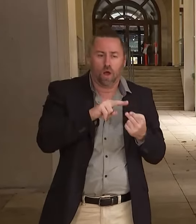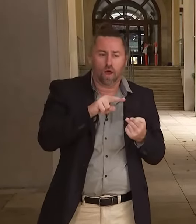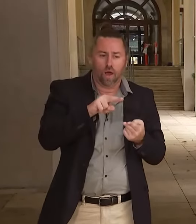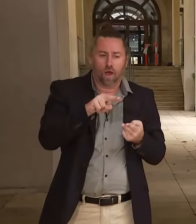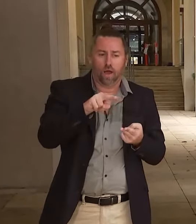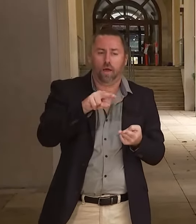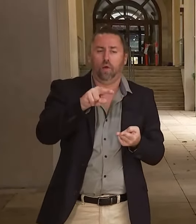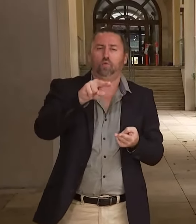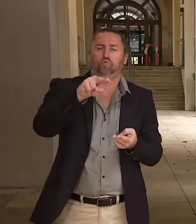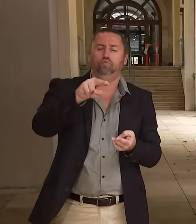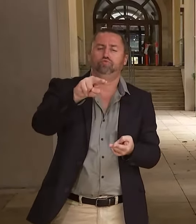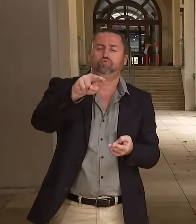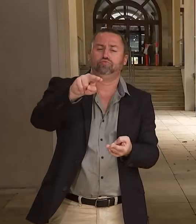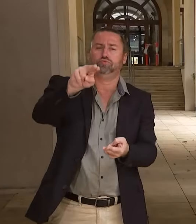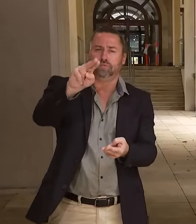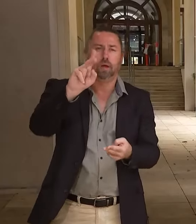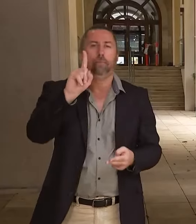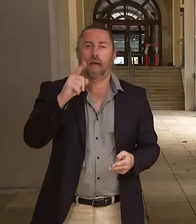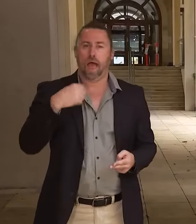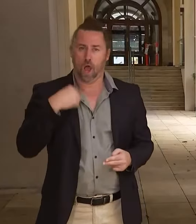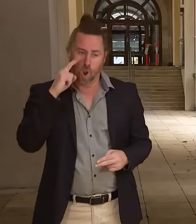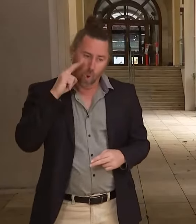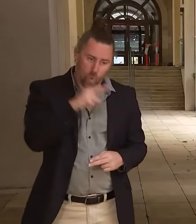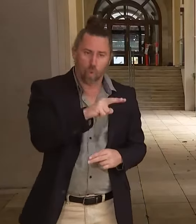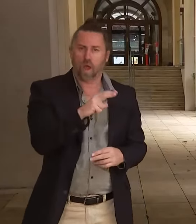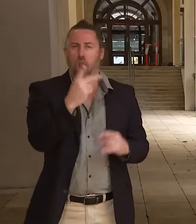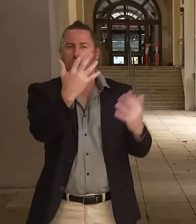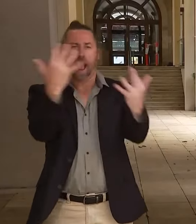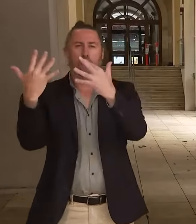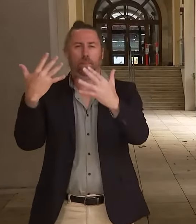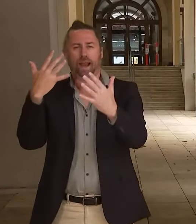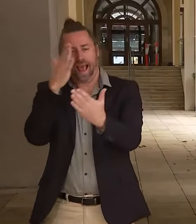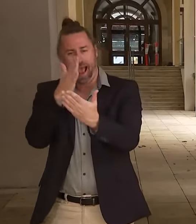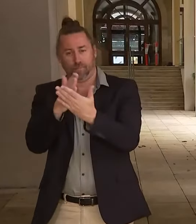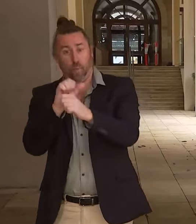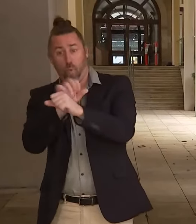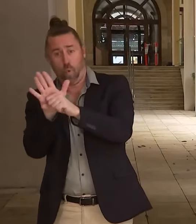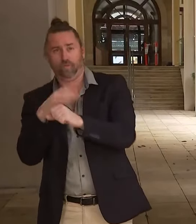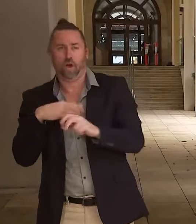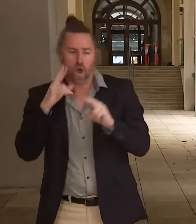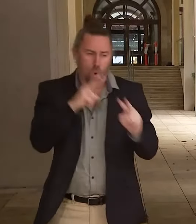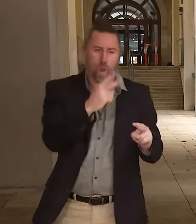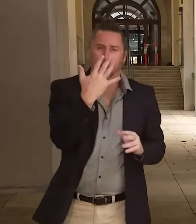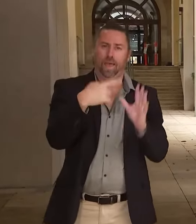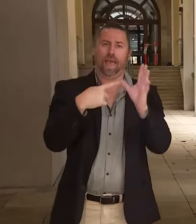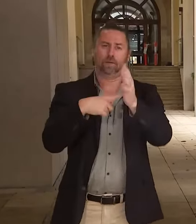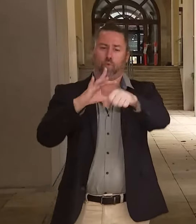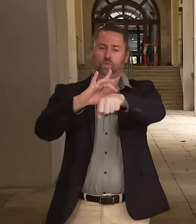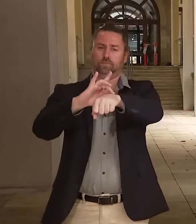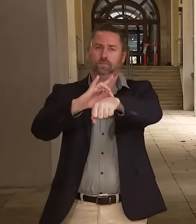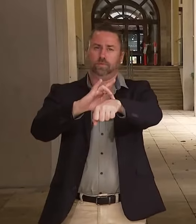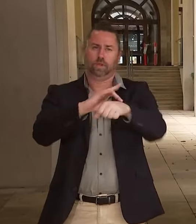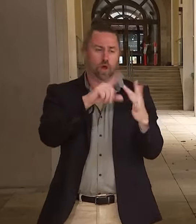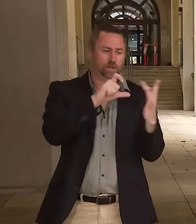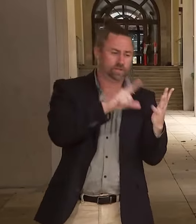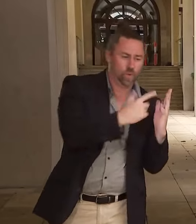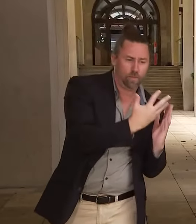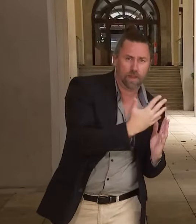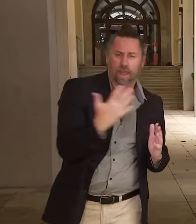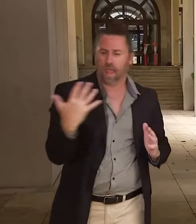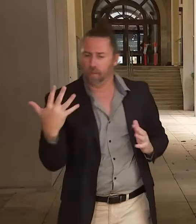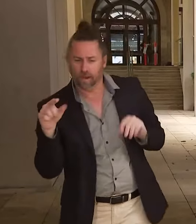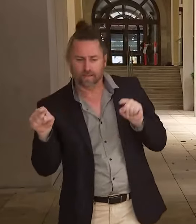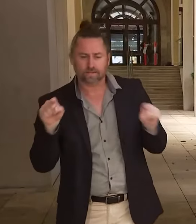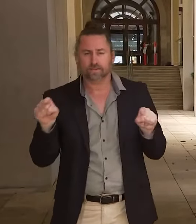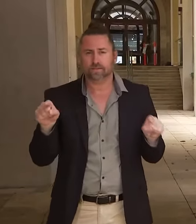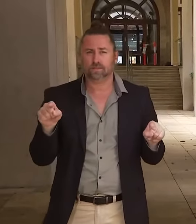What we look at now as we go forward is hospitalisation rates. And our data seems to suggest that hospitalisation rates, I've been saying a week, but it may